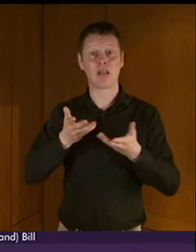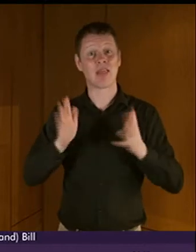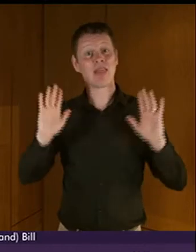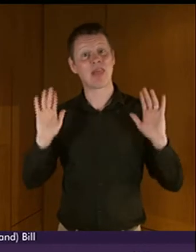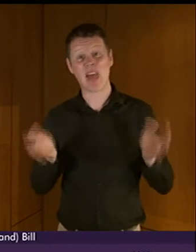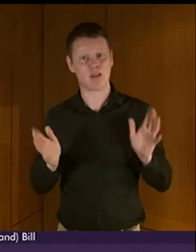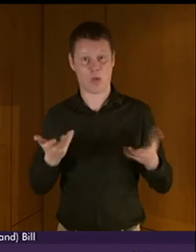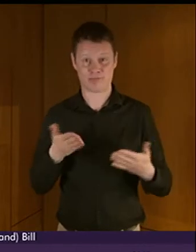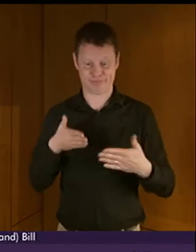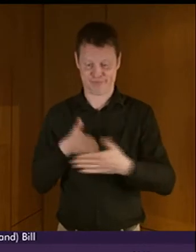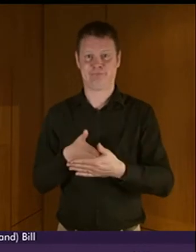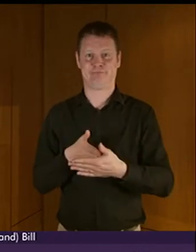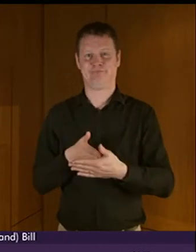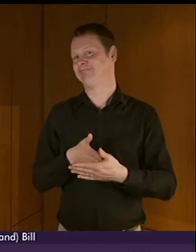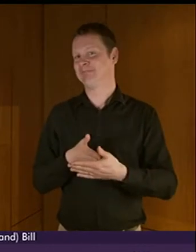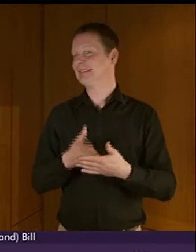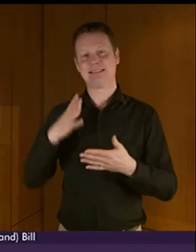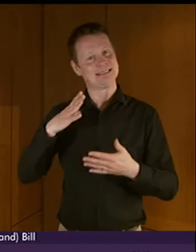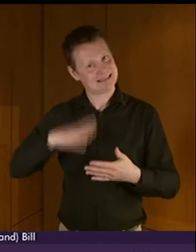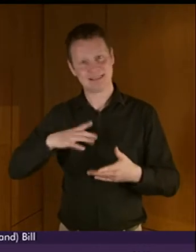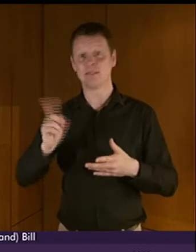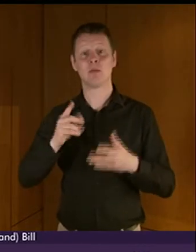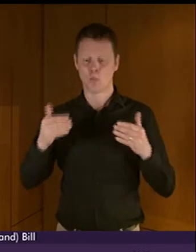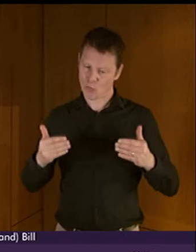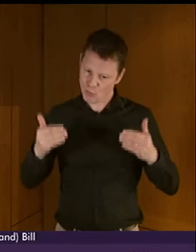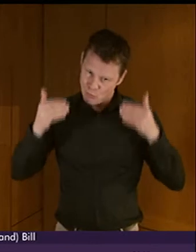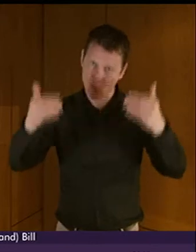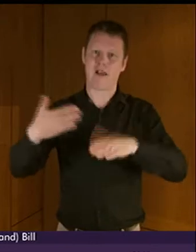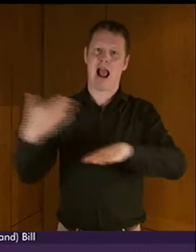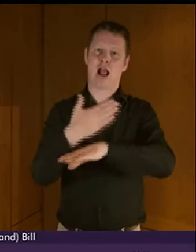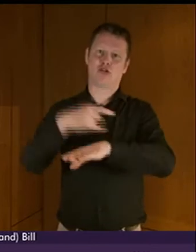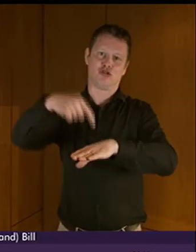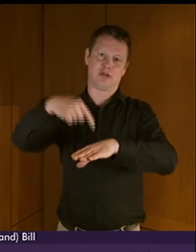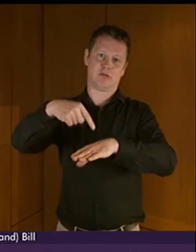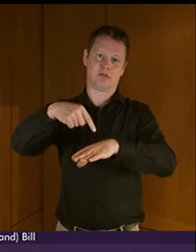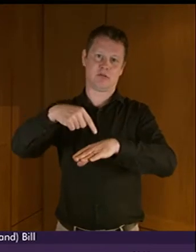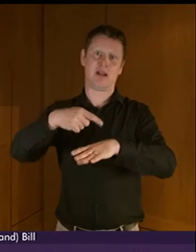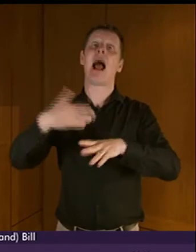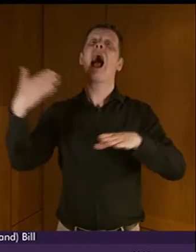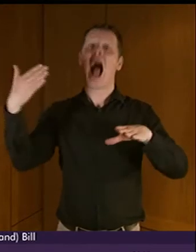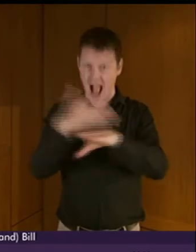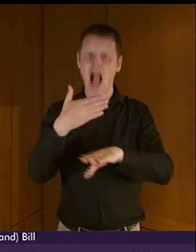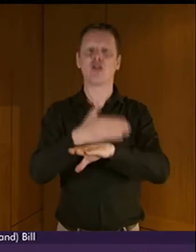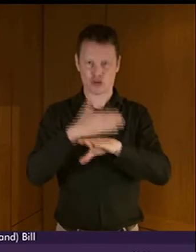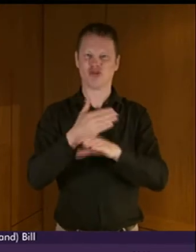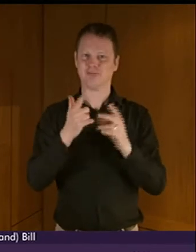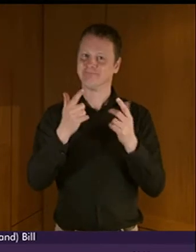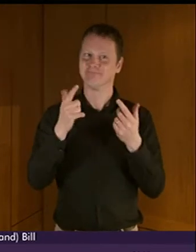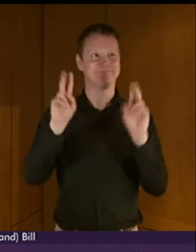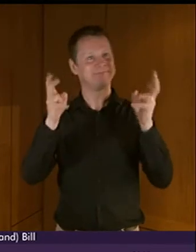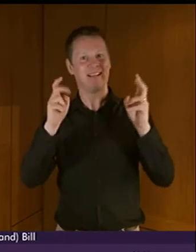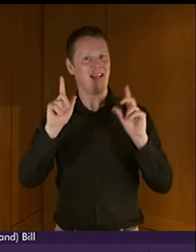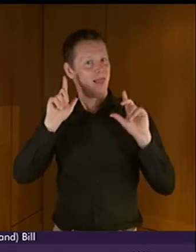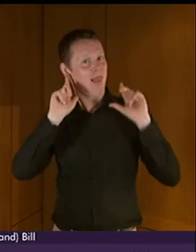you move forward with actions. Because actions do speak louder than words.